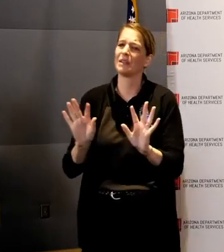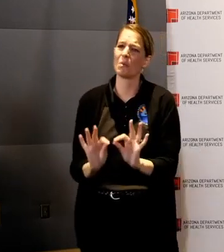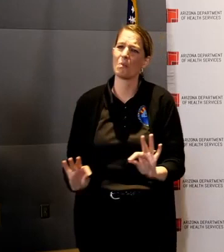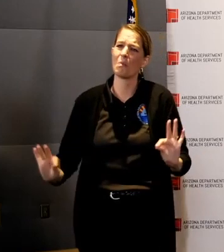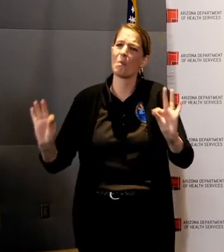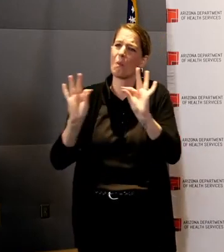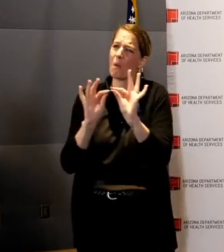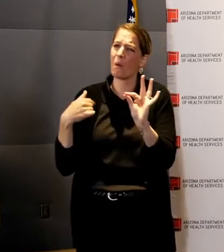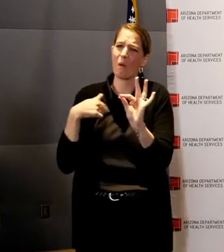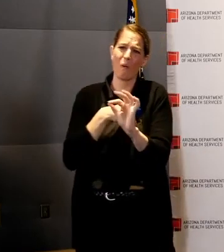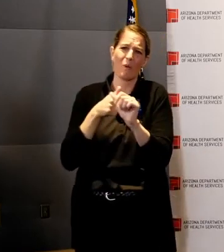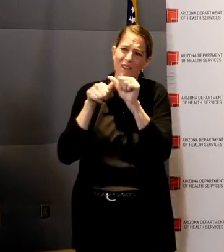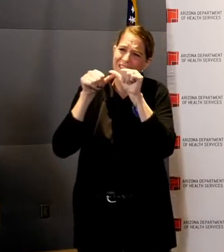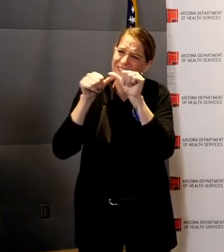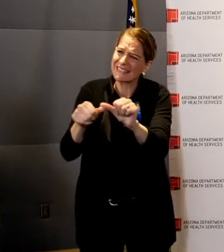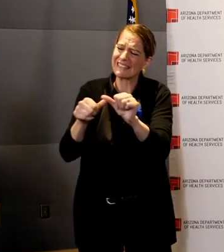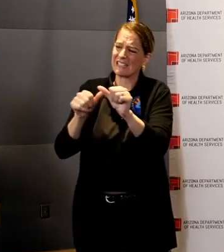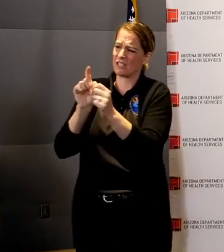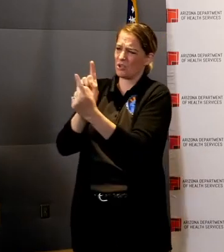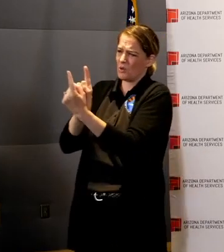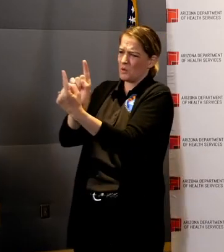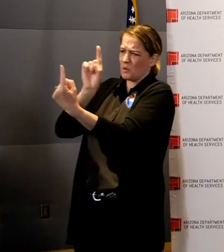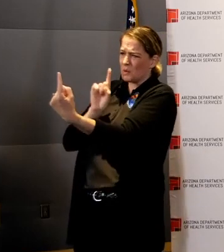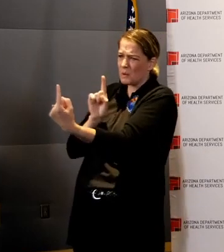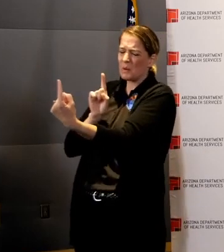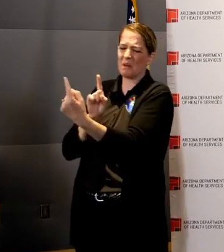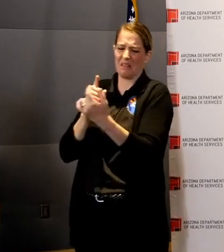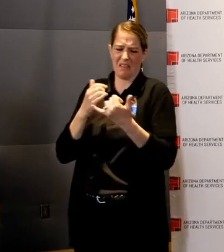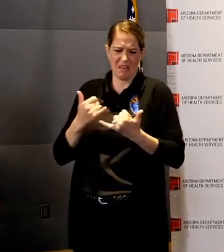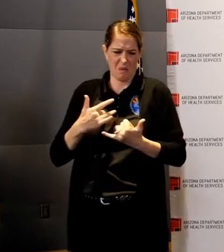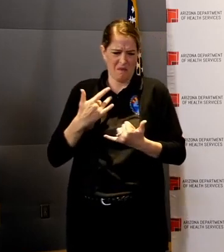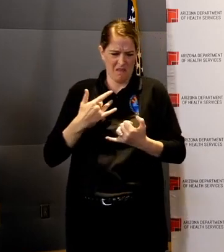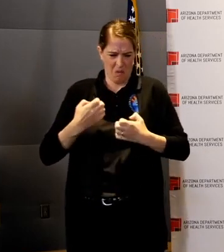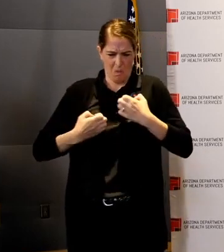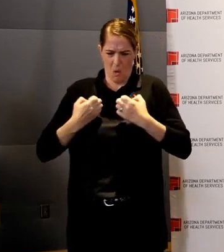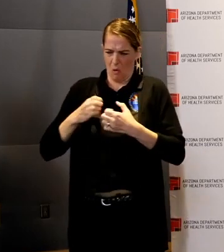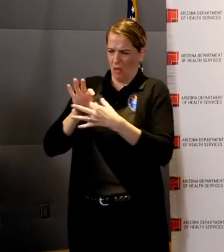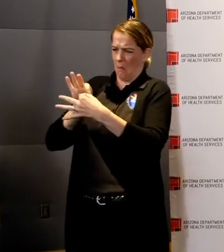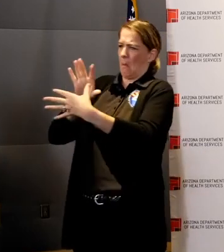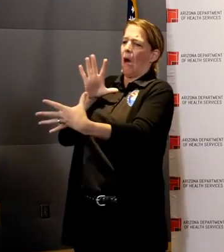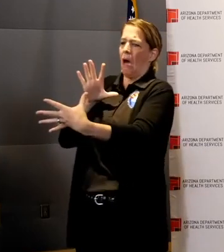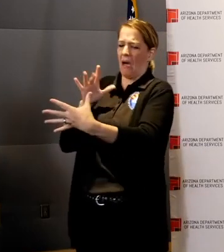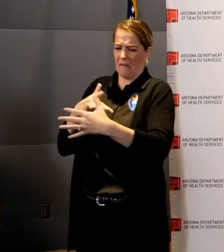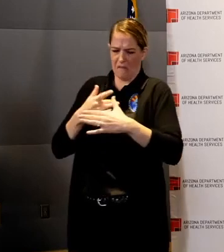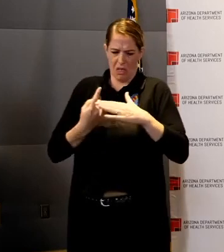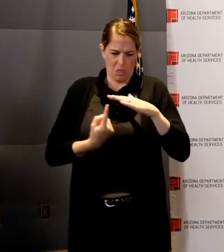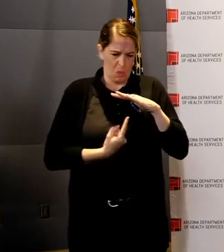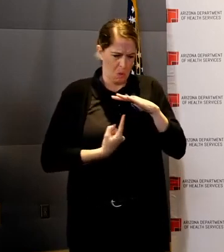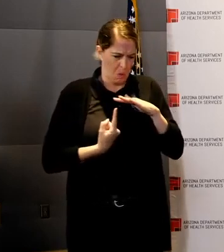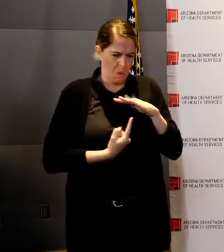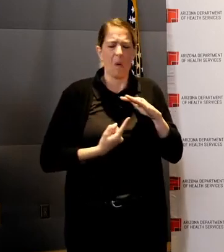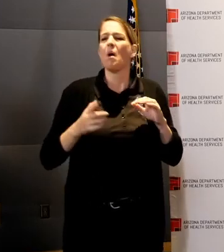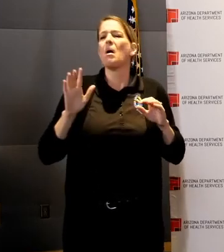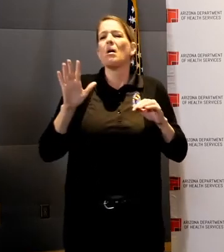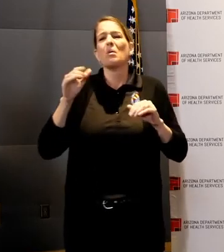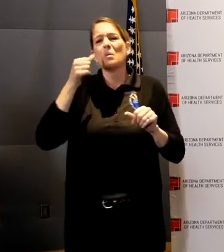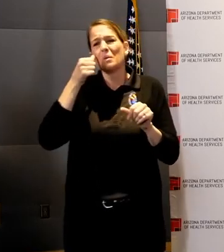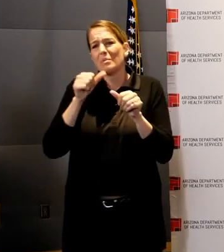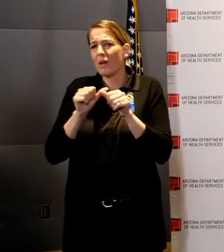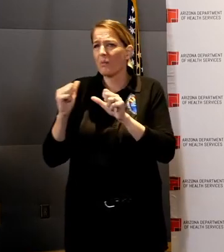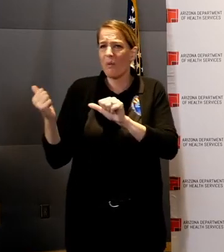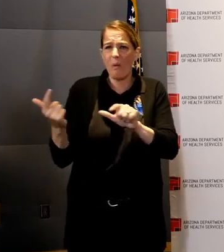mean and of emotional distancing and isolation. Remember, everyone deals with stress and anxiety differently.